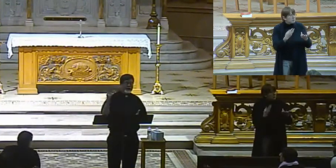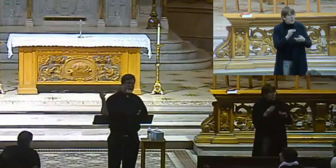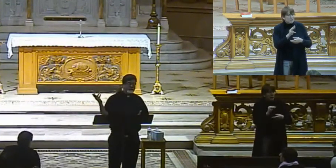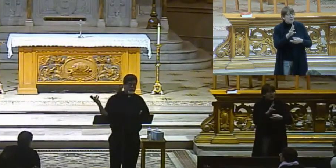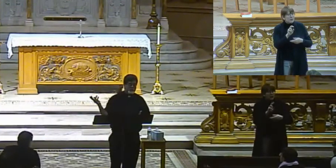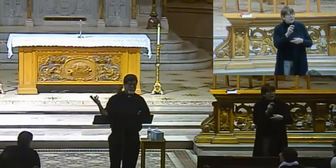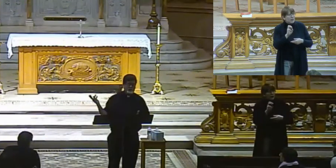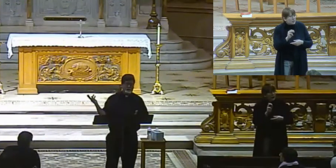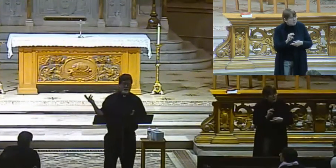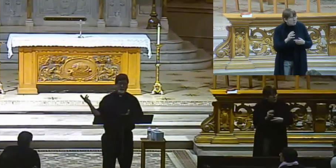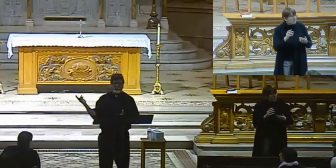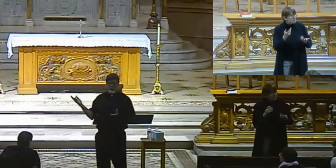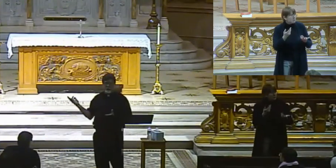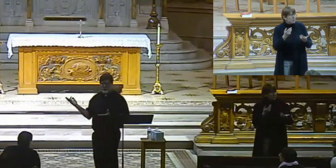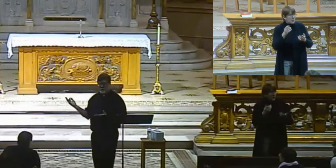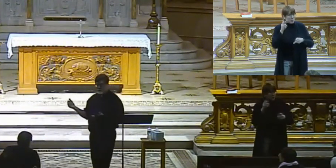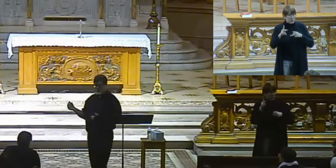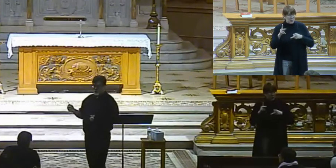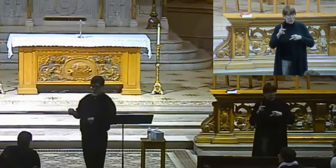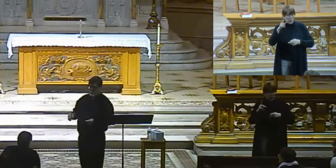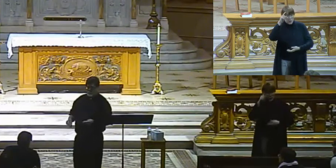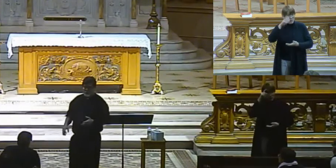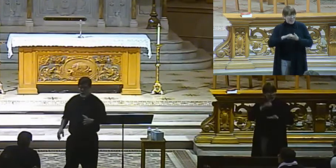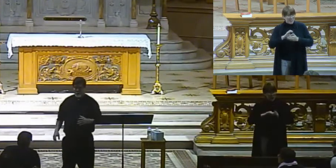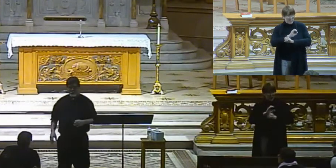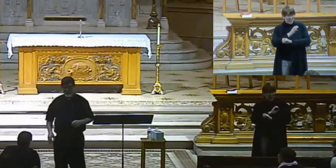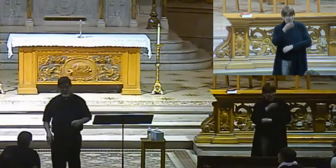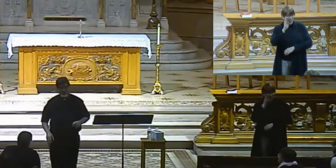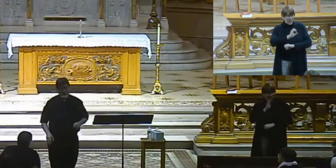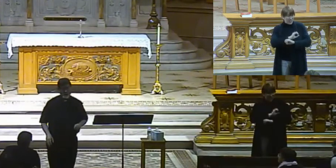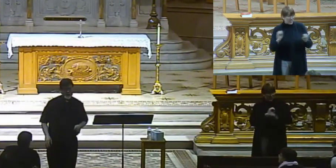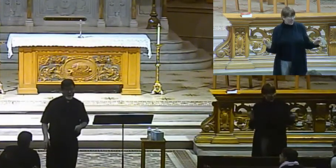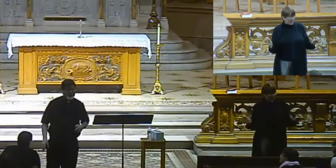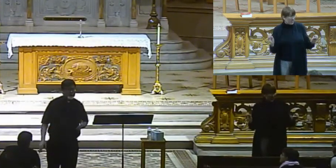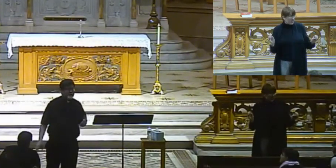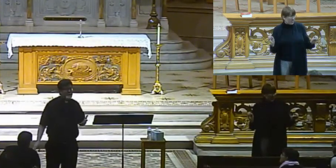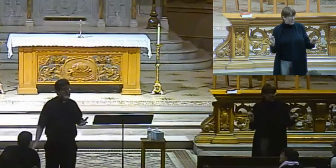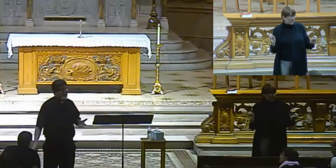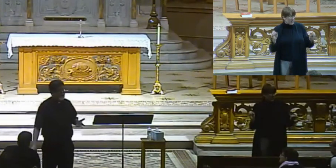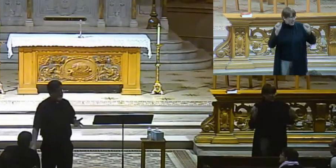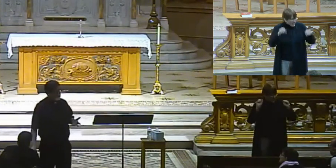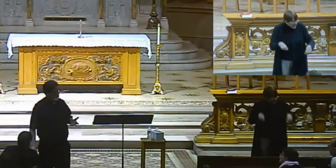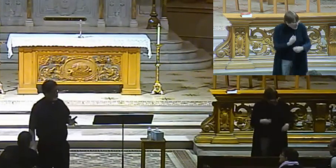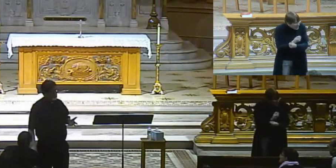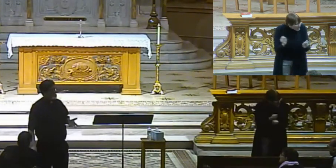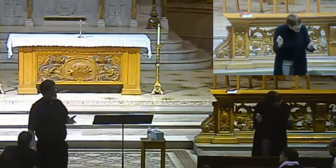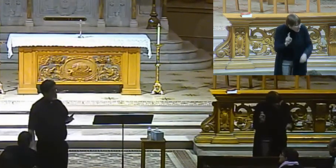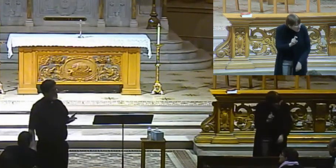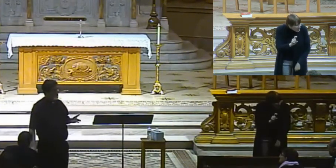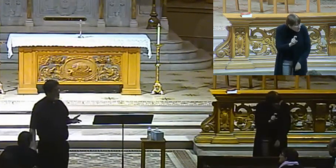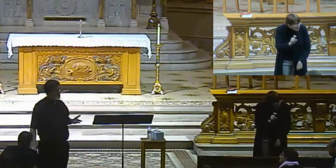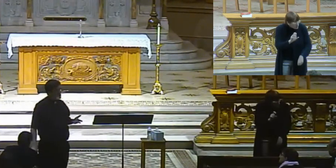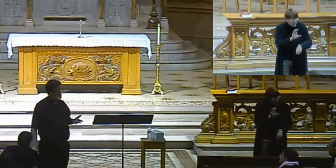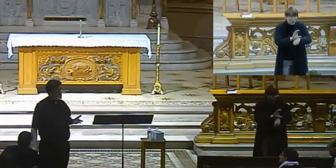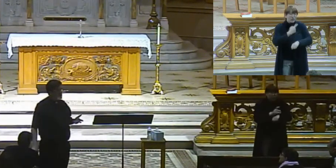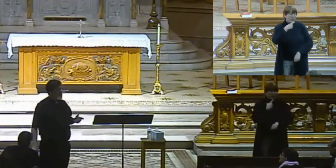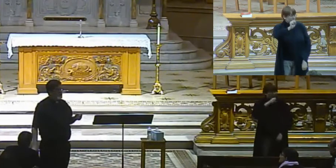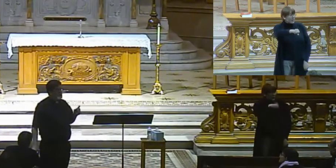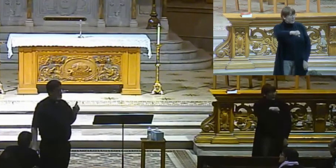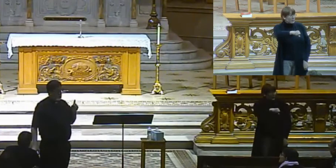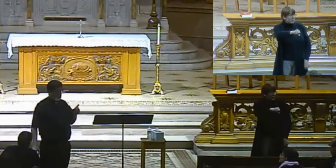What about atheists, all right? What about people who don't believe in God or agnostics? Can they be saved? And the church would say yes.